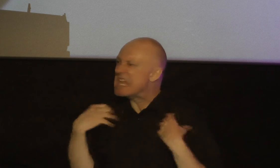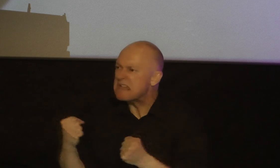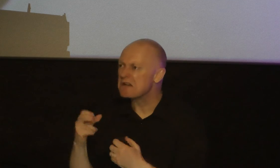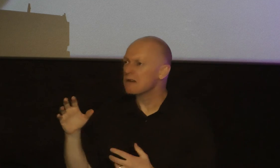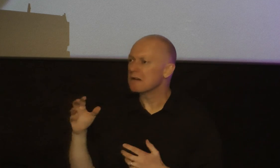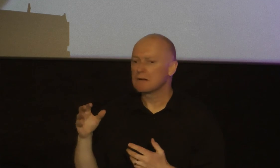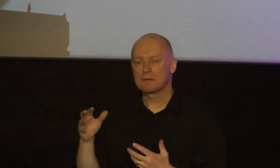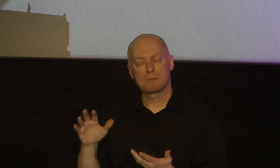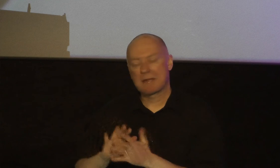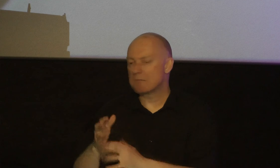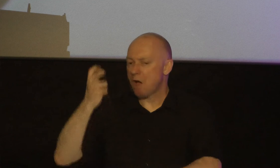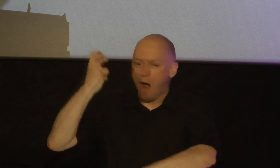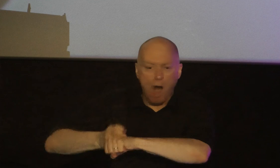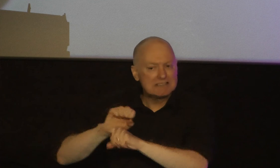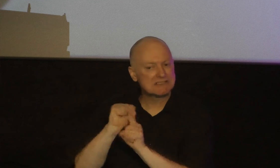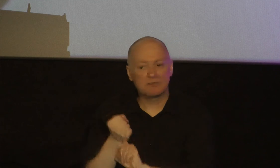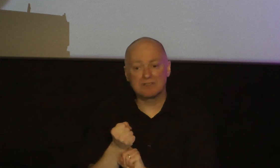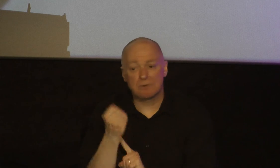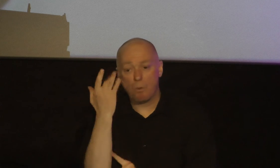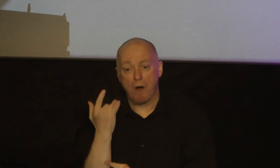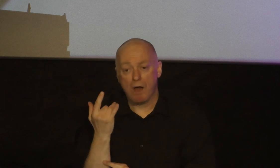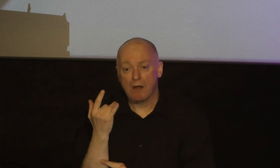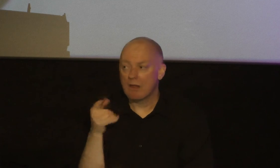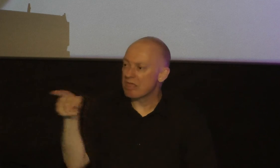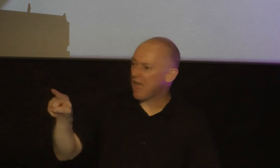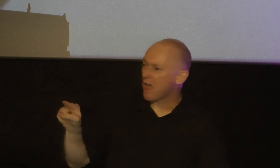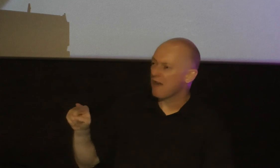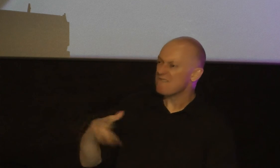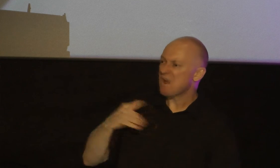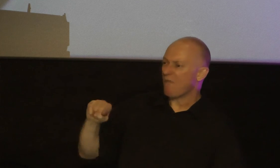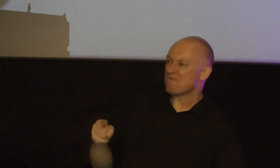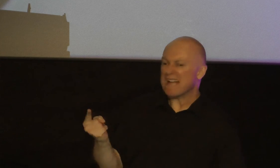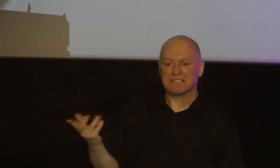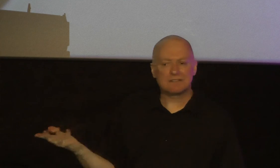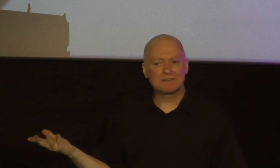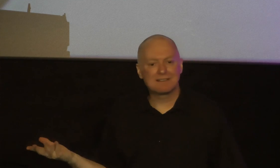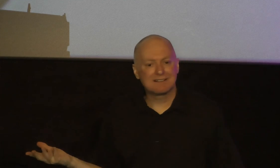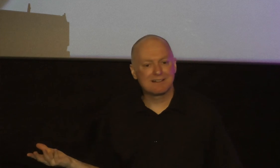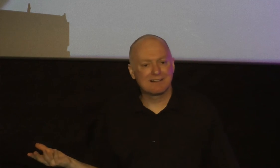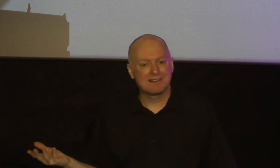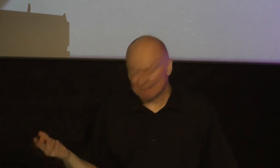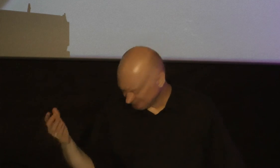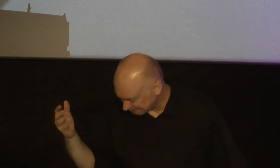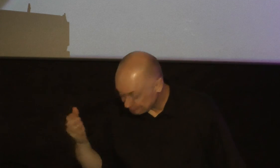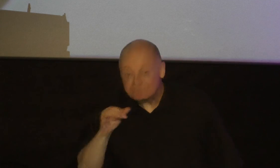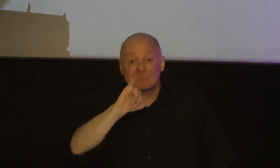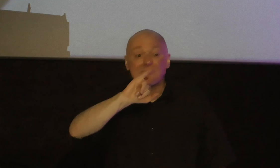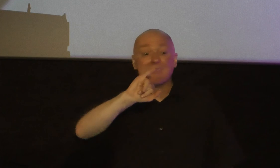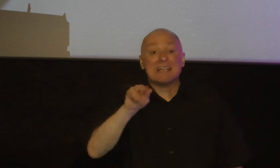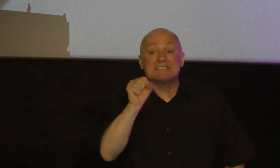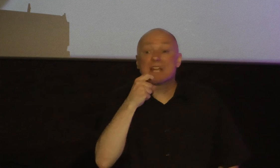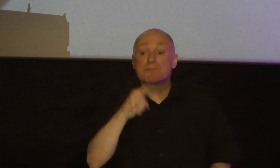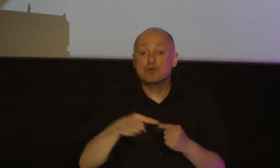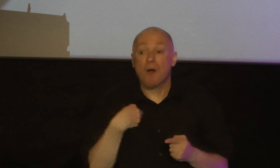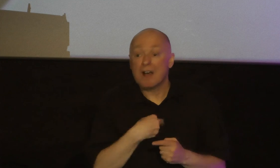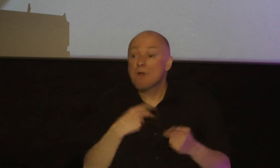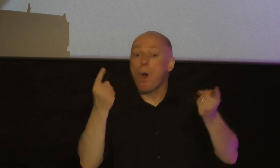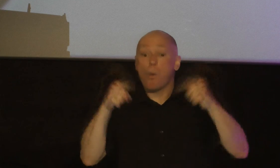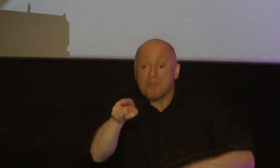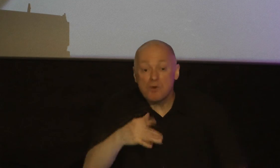because they're offended James is saying to us here when you are offended even